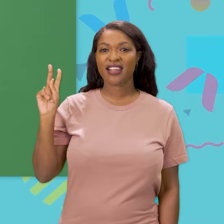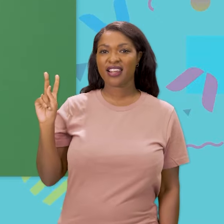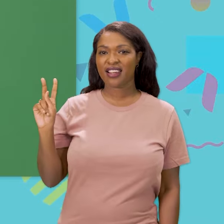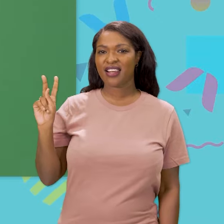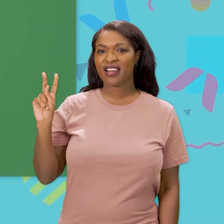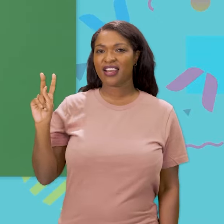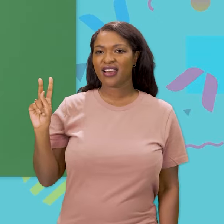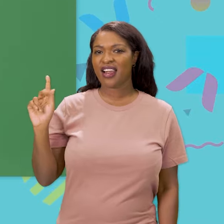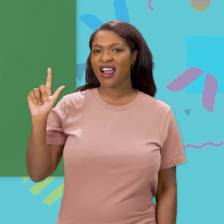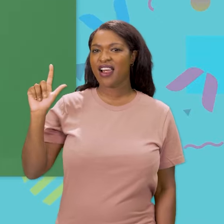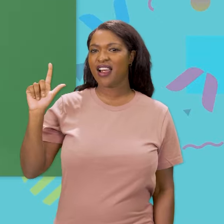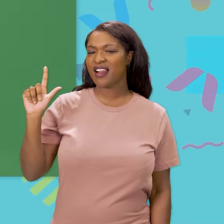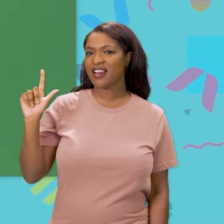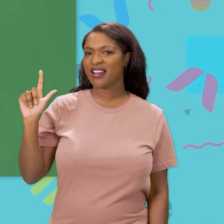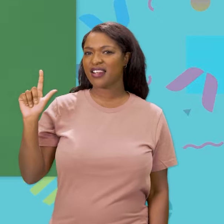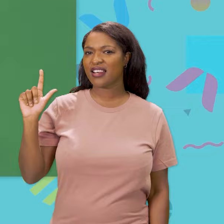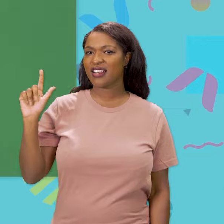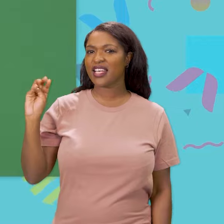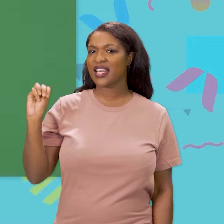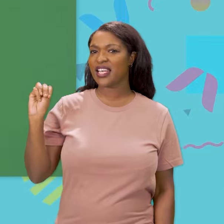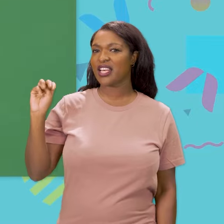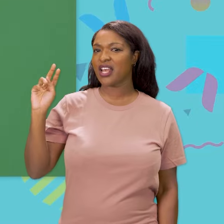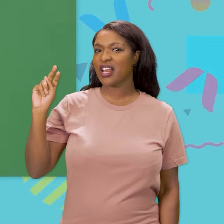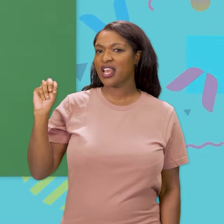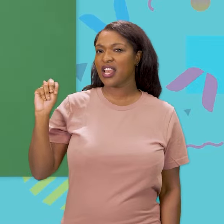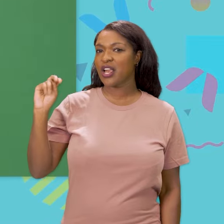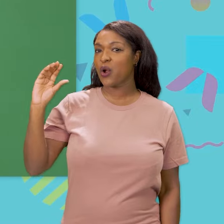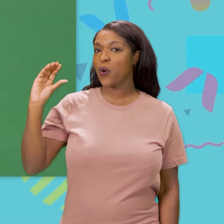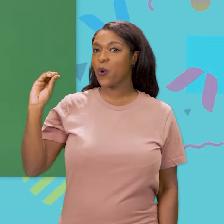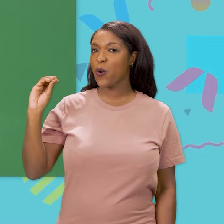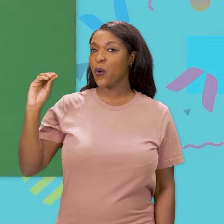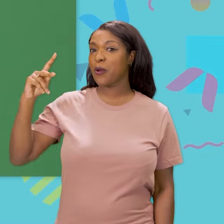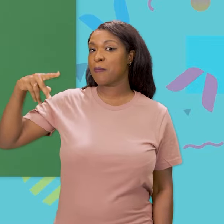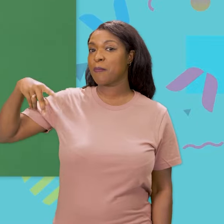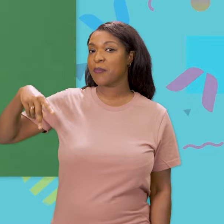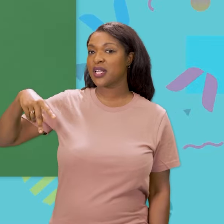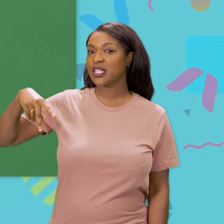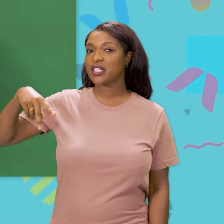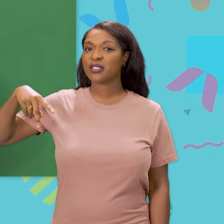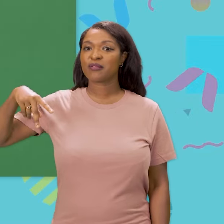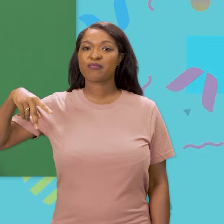K, L, M, N, O, P,